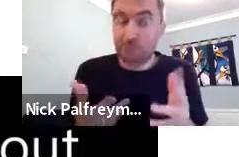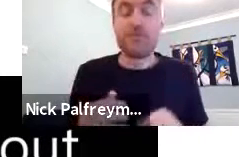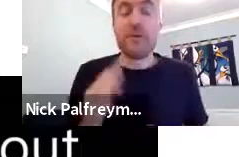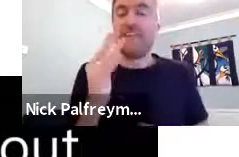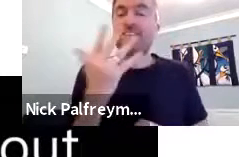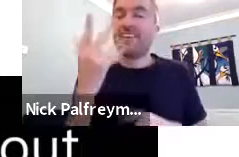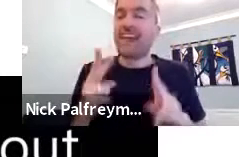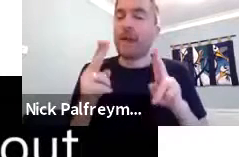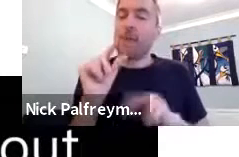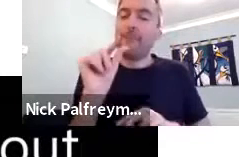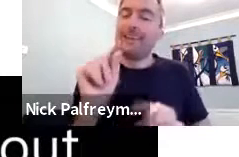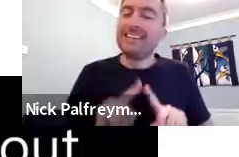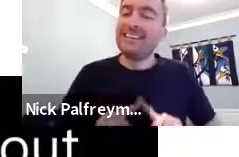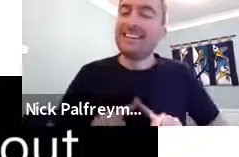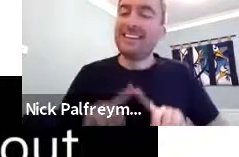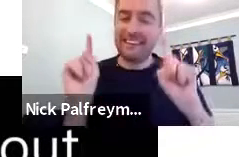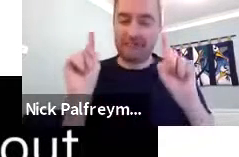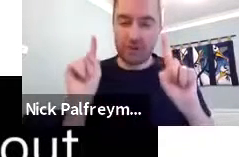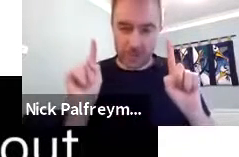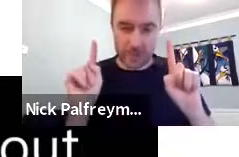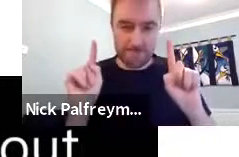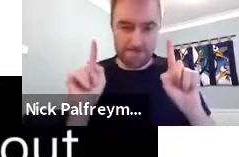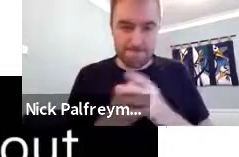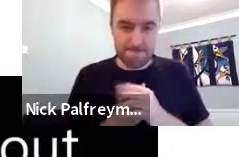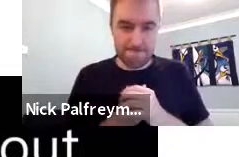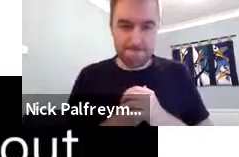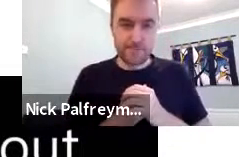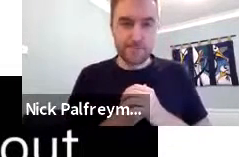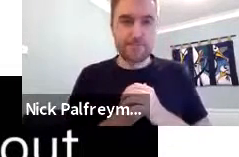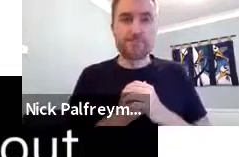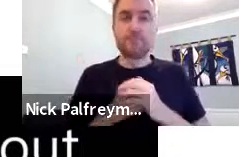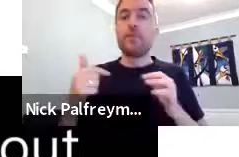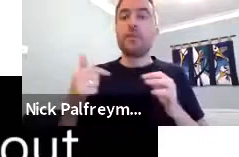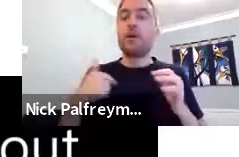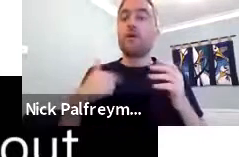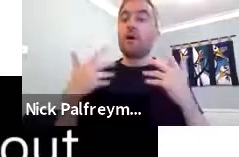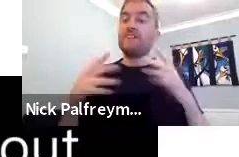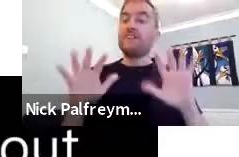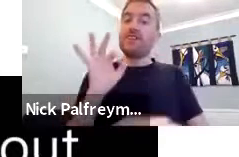Okay, we're approaching the fifth clip now. So, the fifth clip's a little bit different.